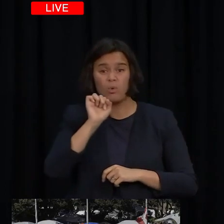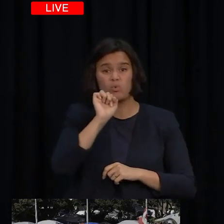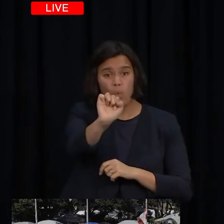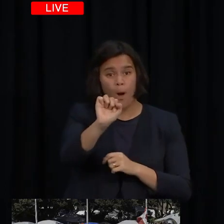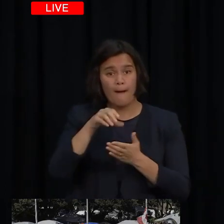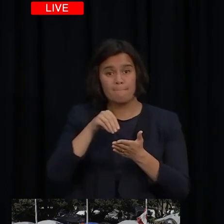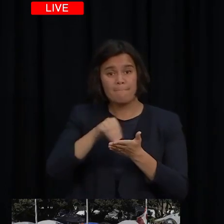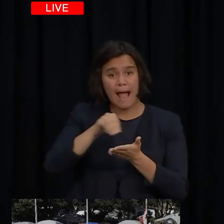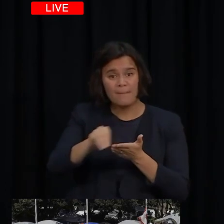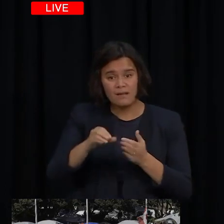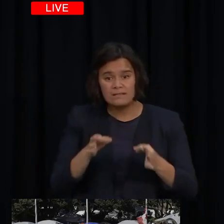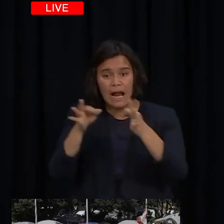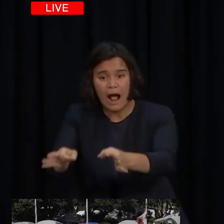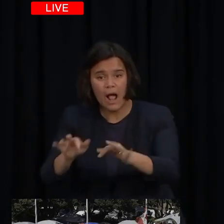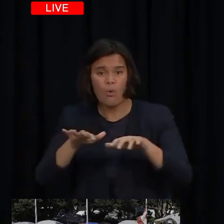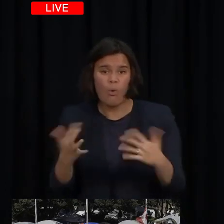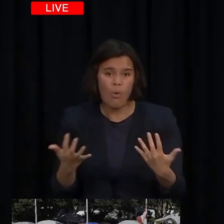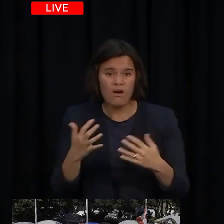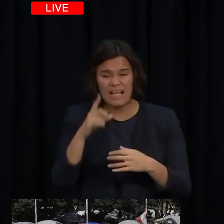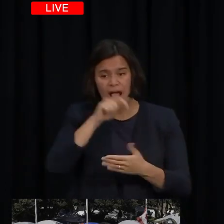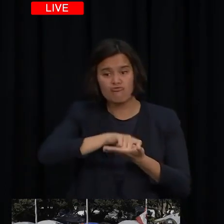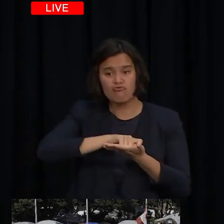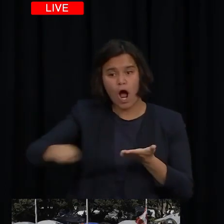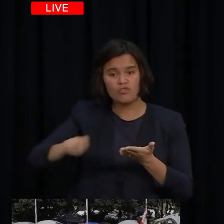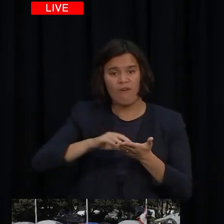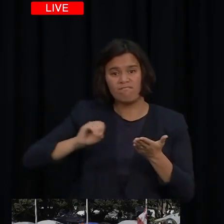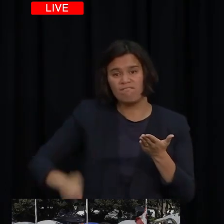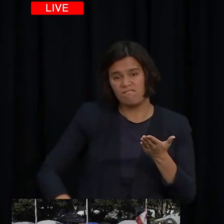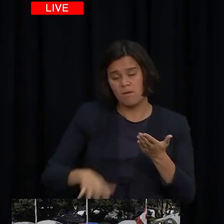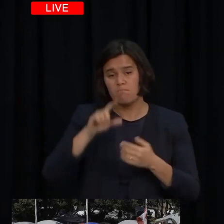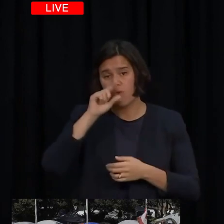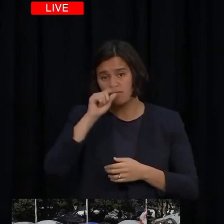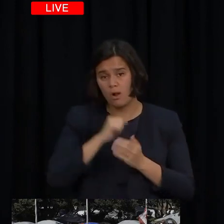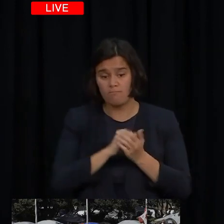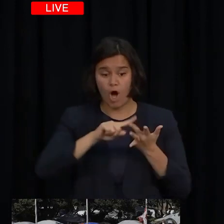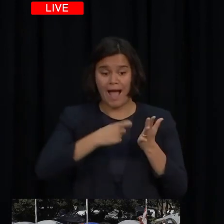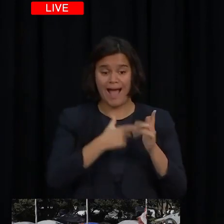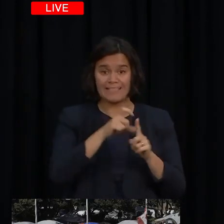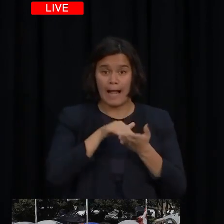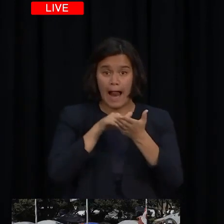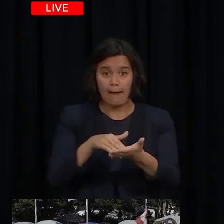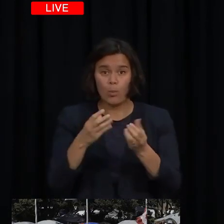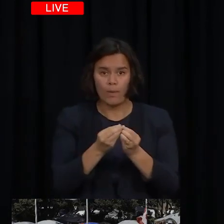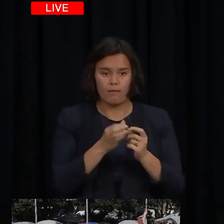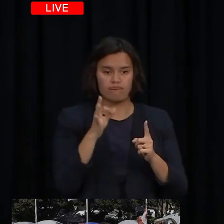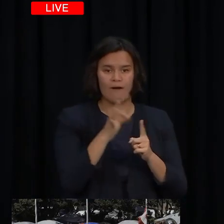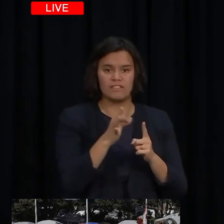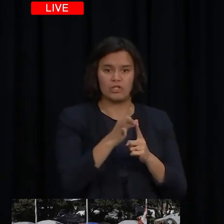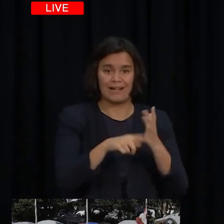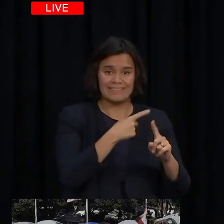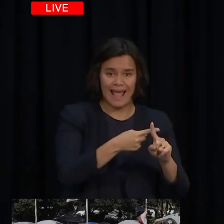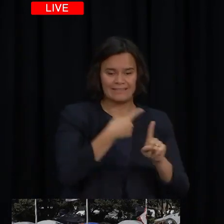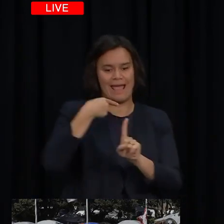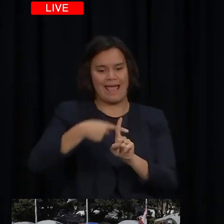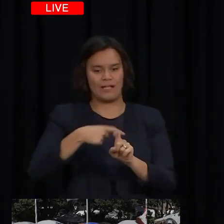payments to a later date or if any part of their tax could be written off. Inland Revenue can help with both GST and provisional tax payments.